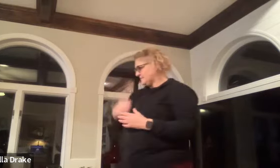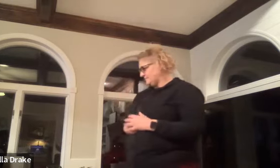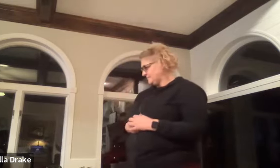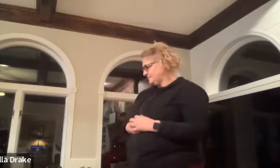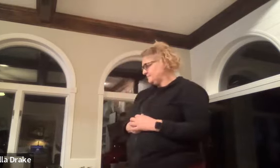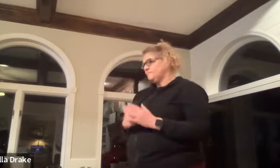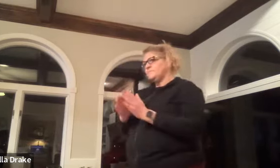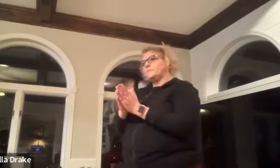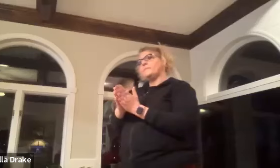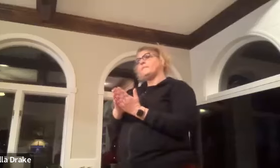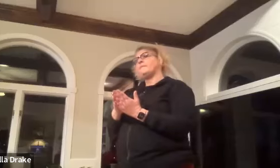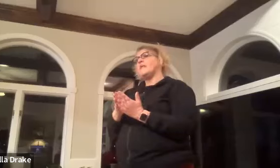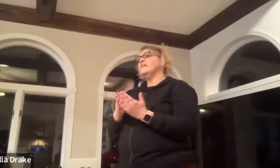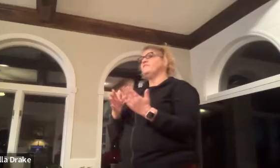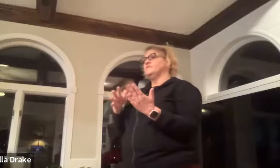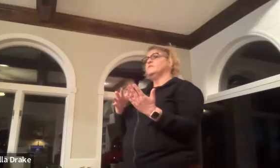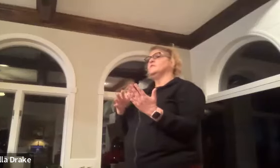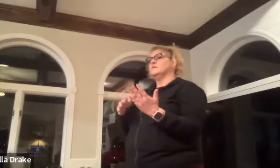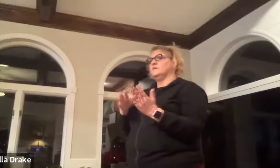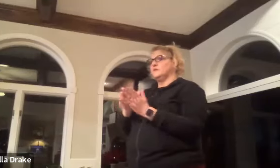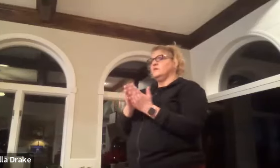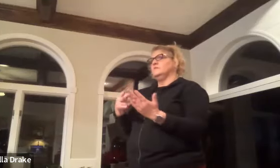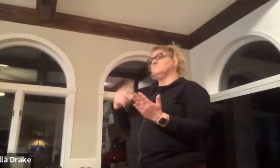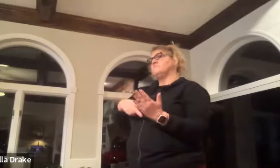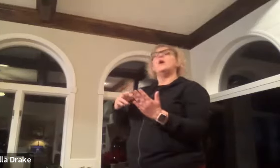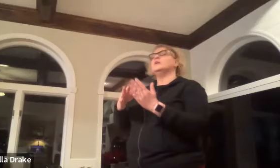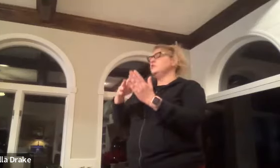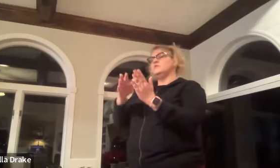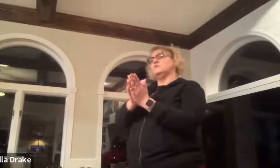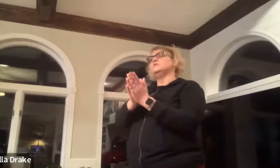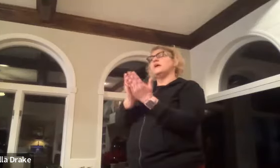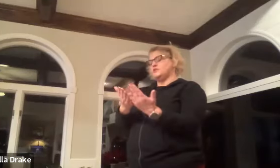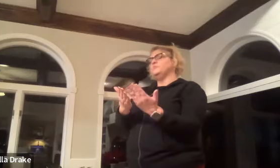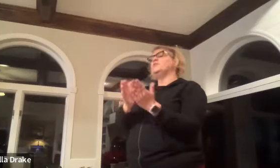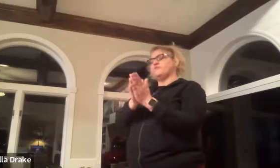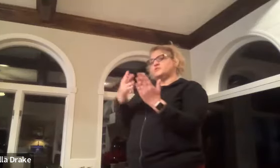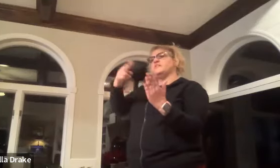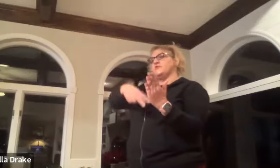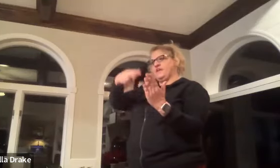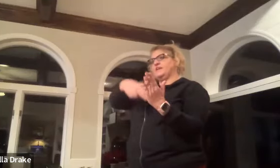so if you're reading a book you have to do book first uh you yeah you do book first and then reading